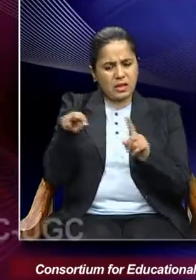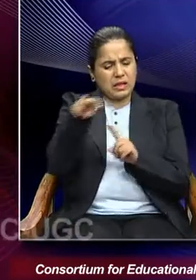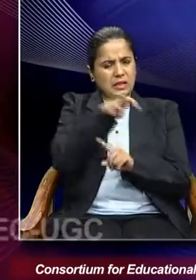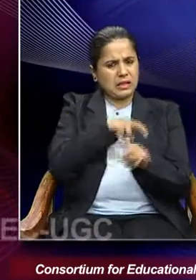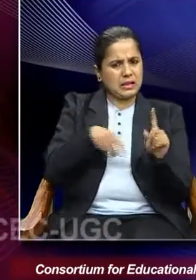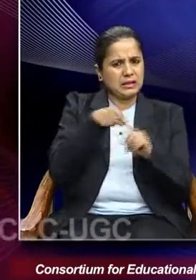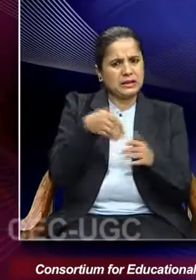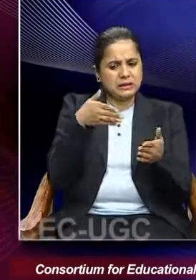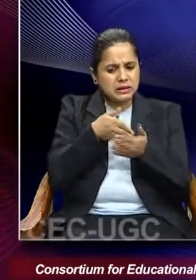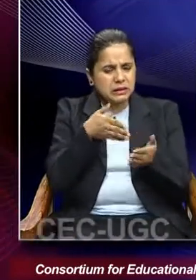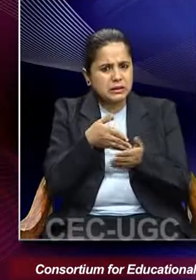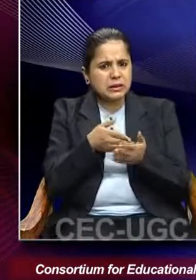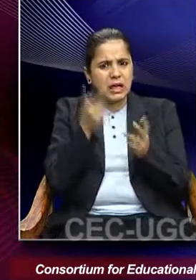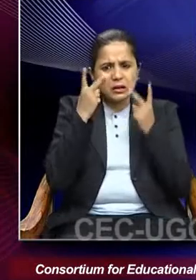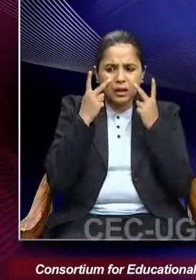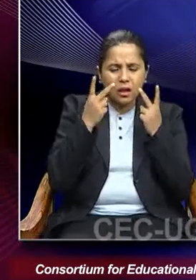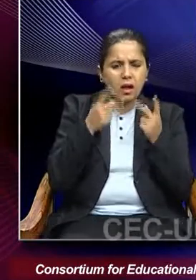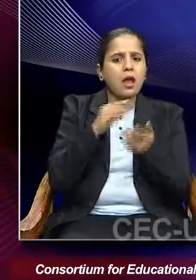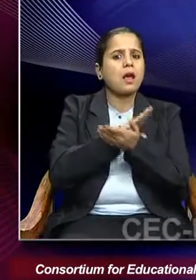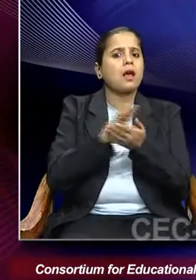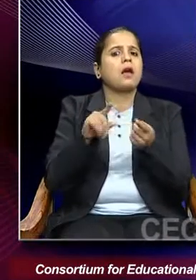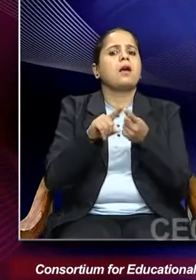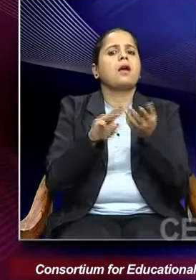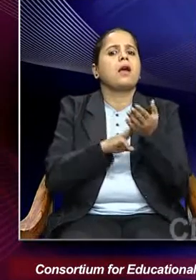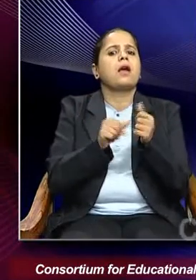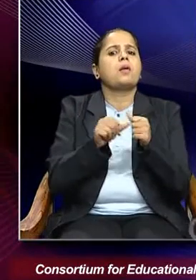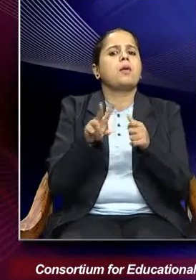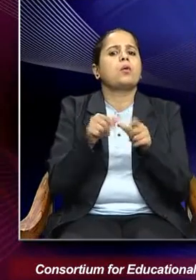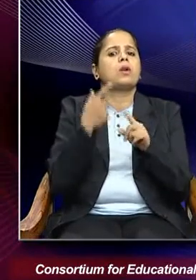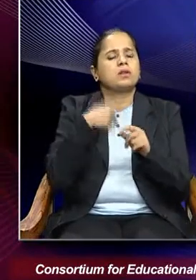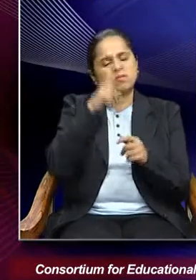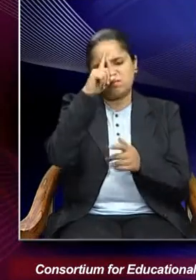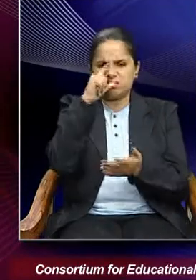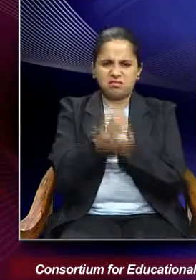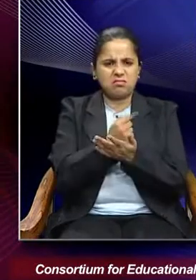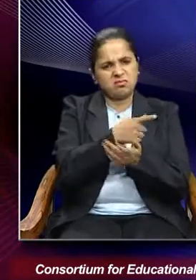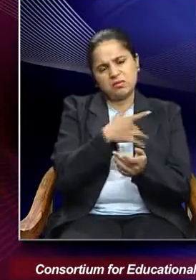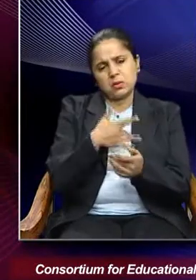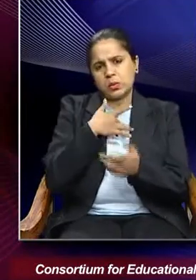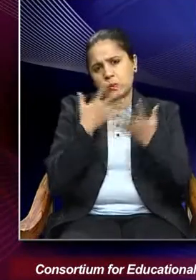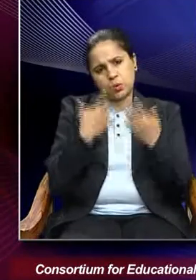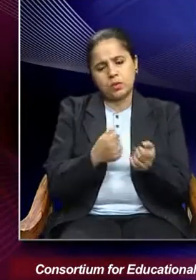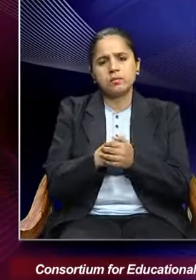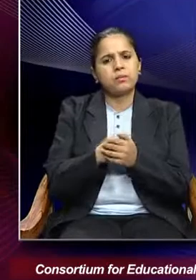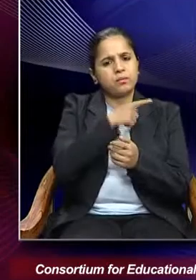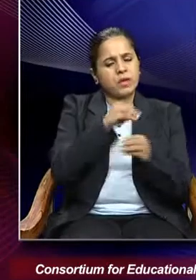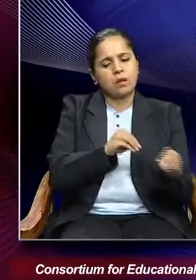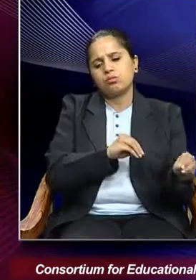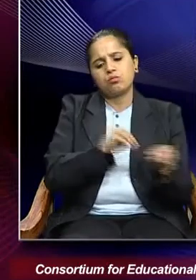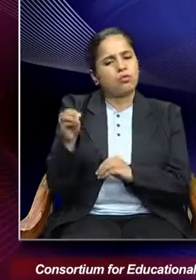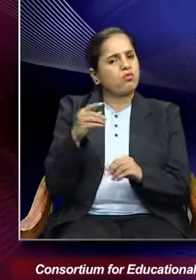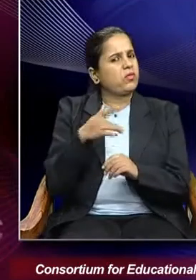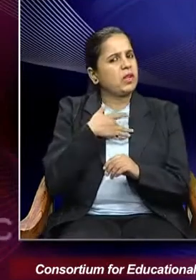challenges bravely, Haima Bhatti now decided to kind of move on